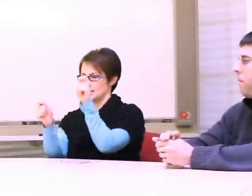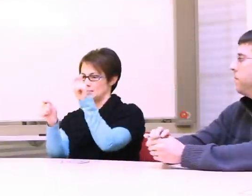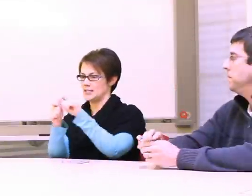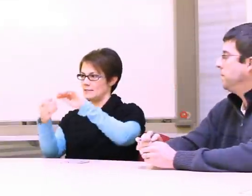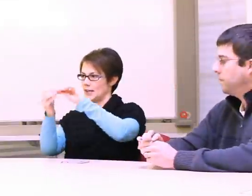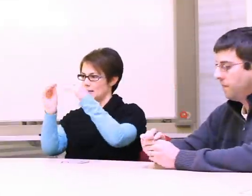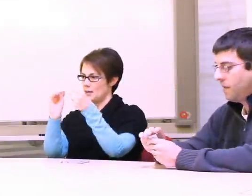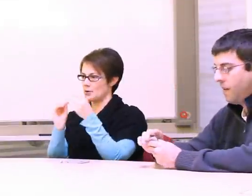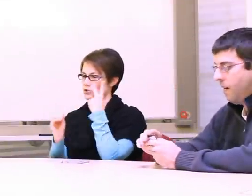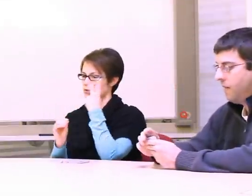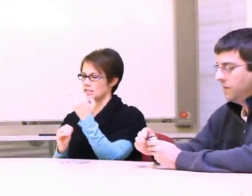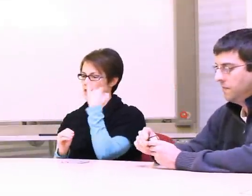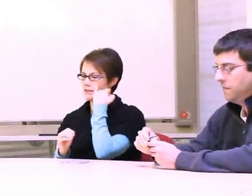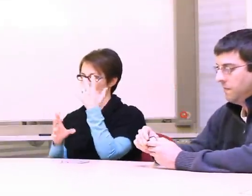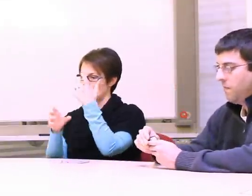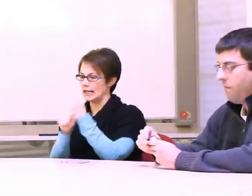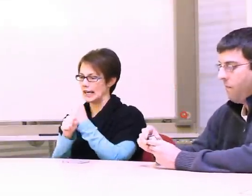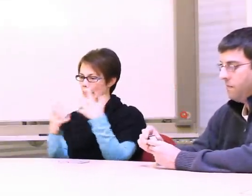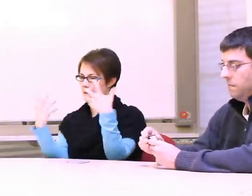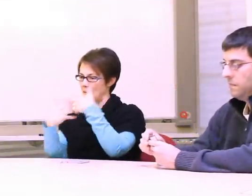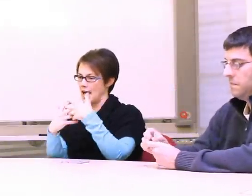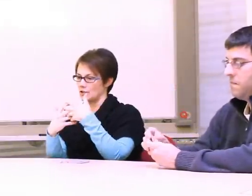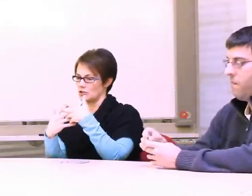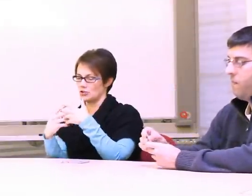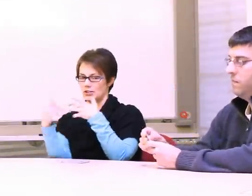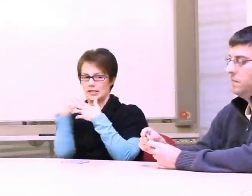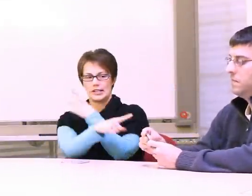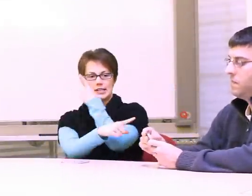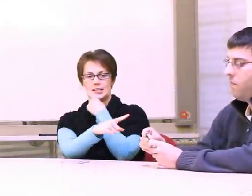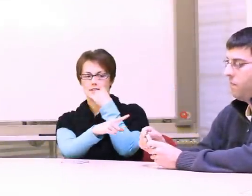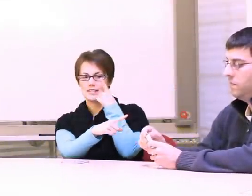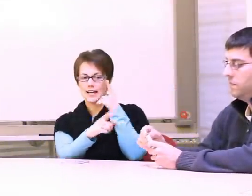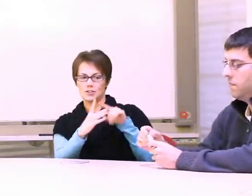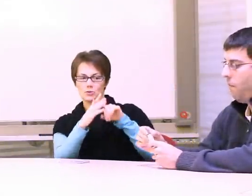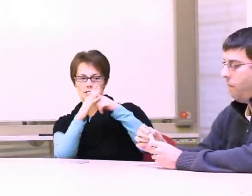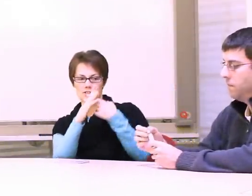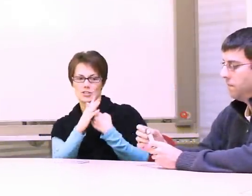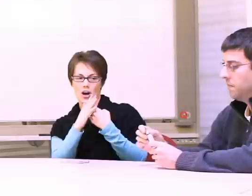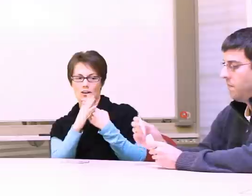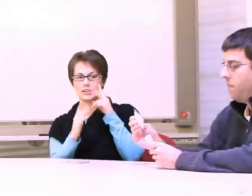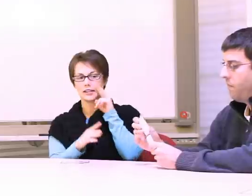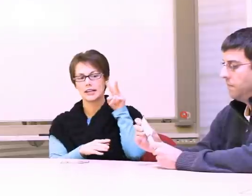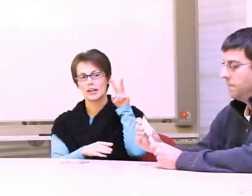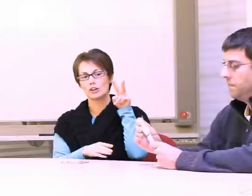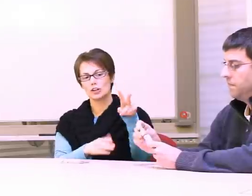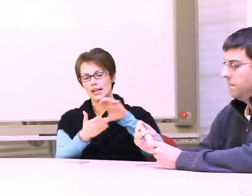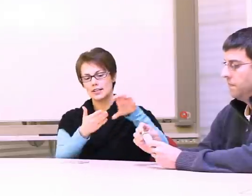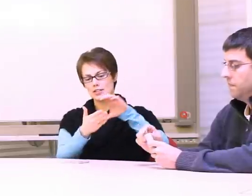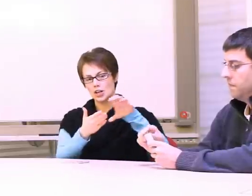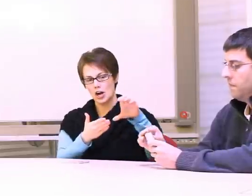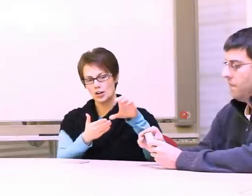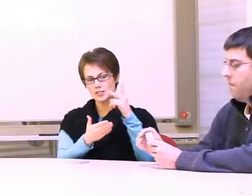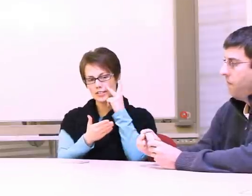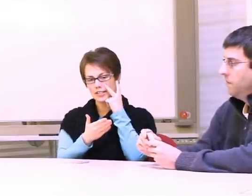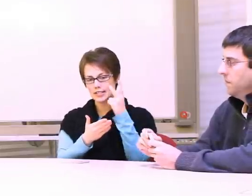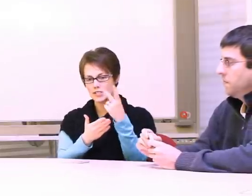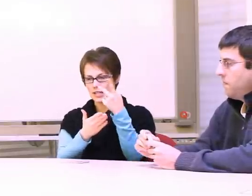specific number to see if you can get a match? Daniel will start. He'll look at his cards, see